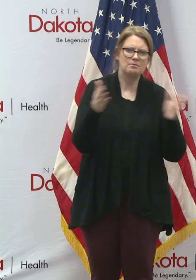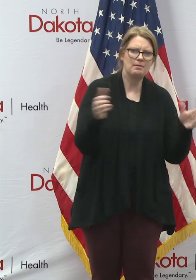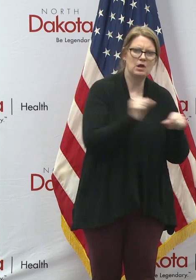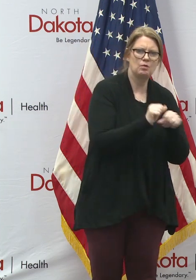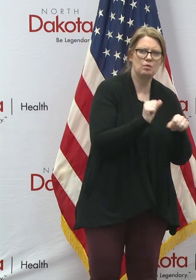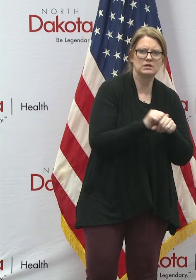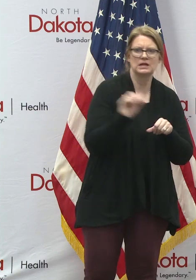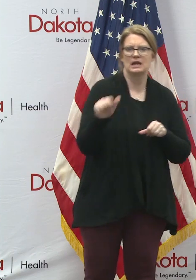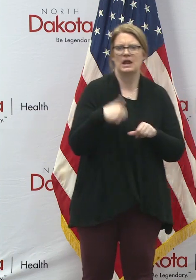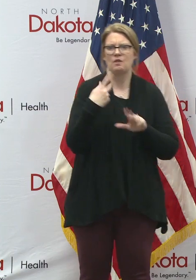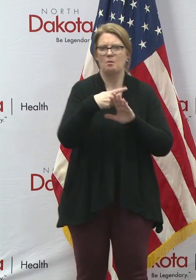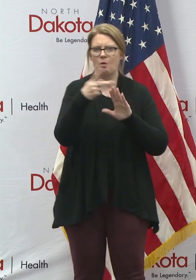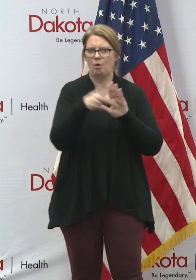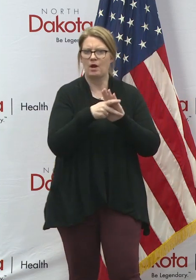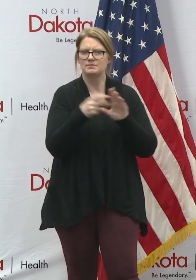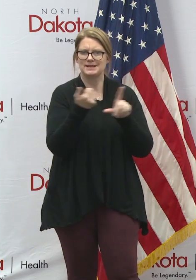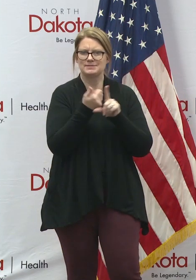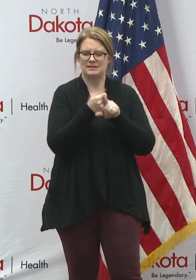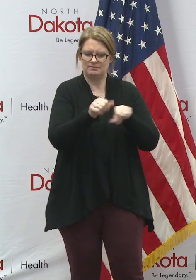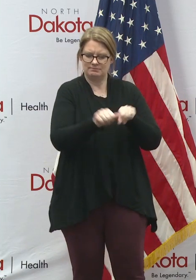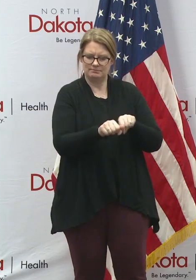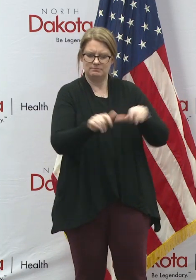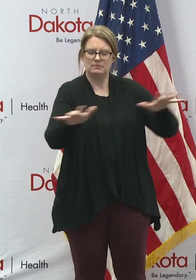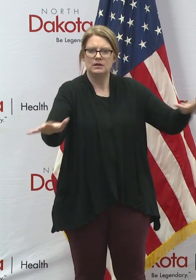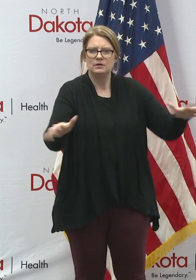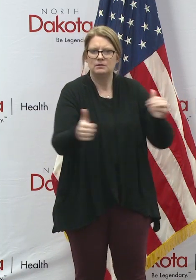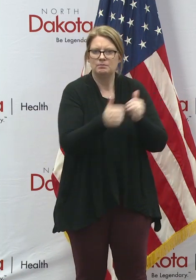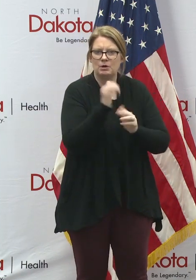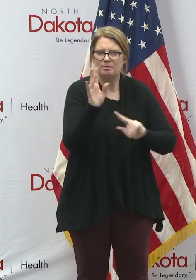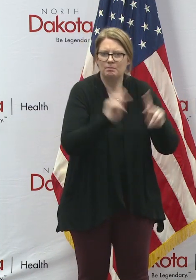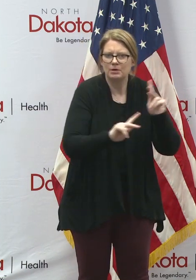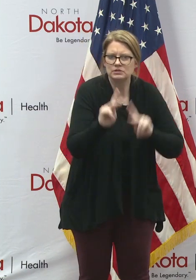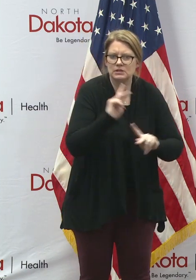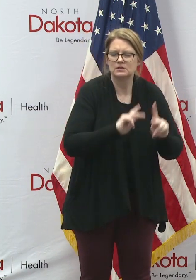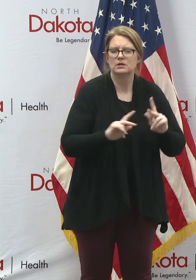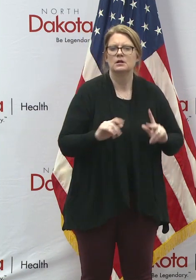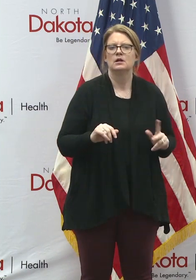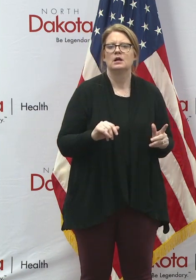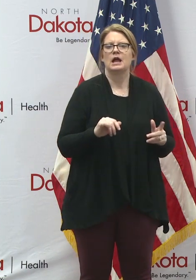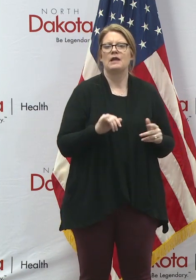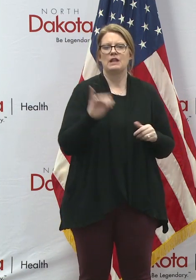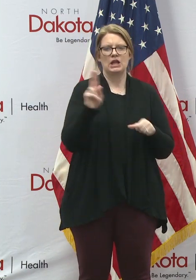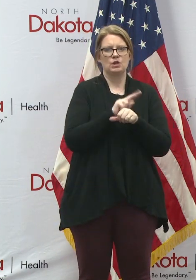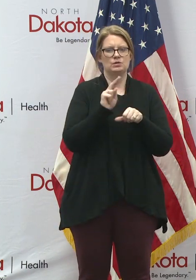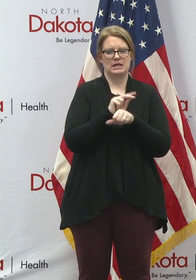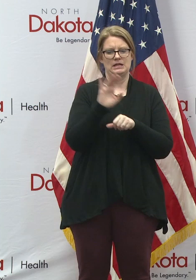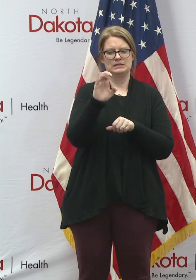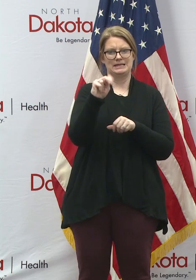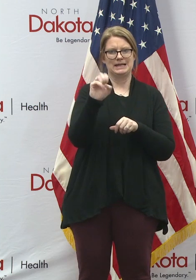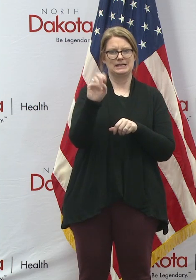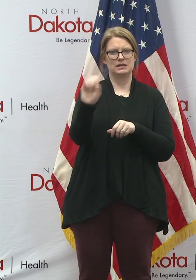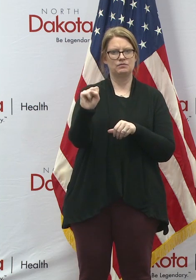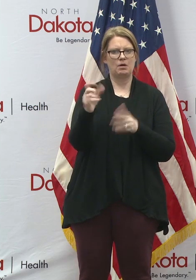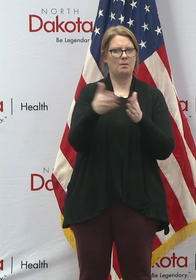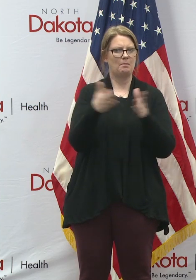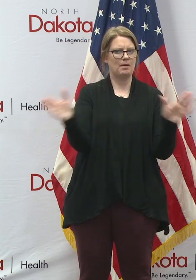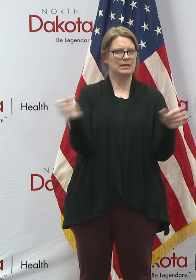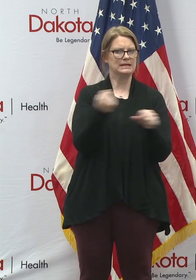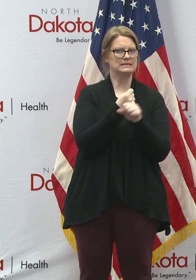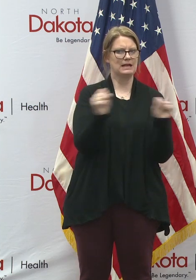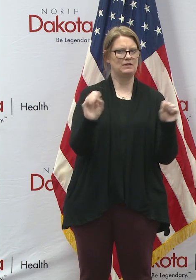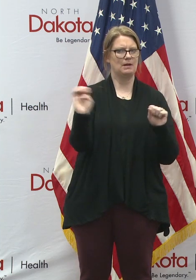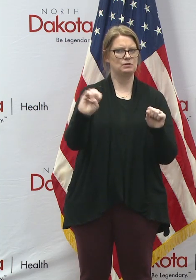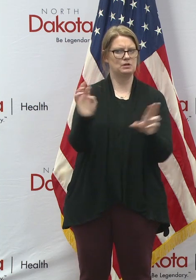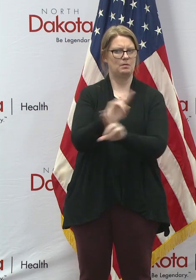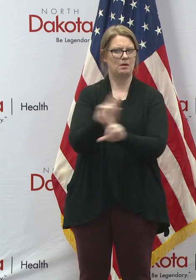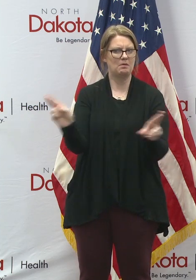programs are distributed on this per capita basis. And local governments use the census for public safety and emergency preparedness. And that